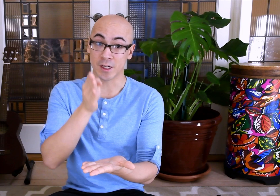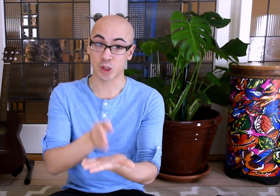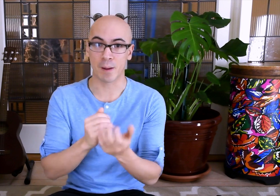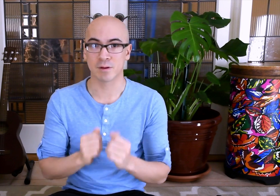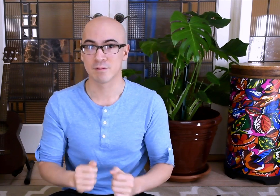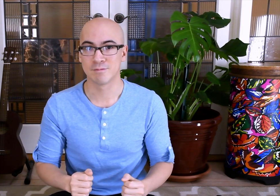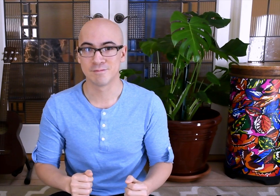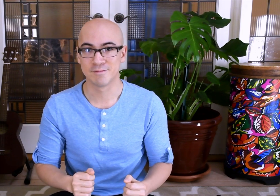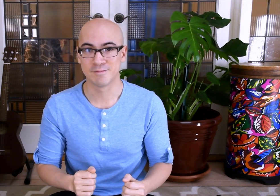chop.